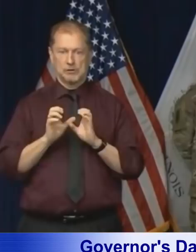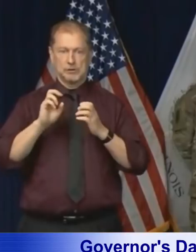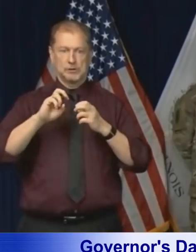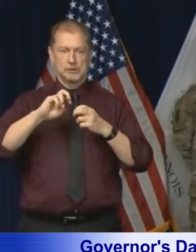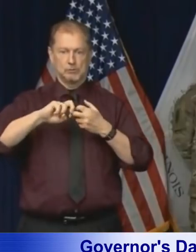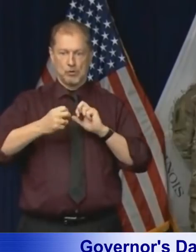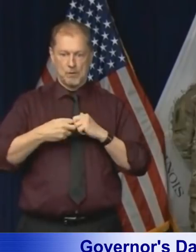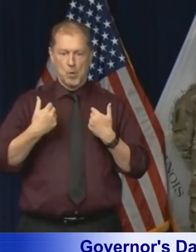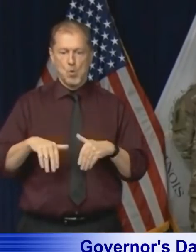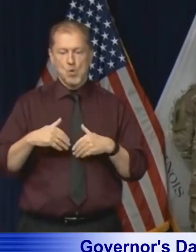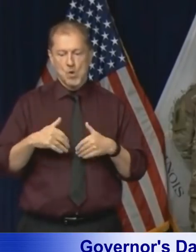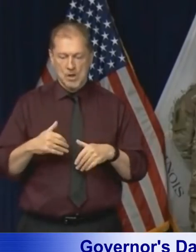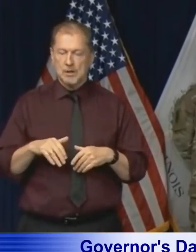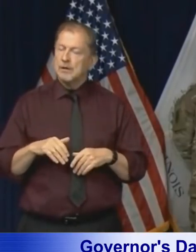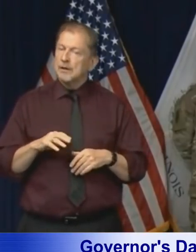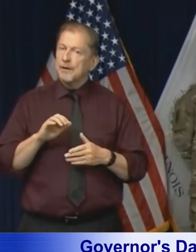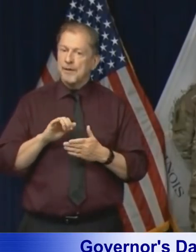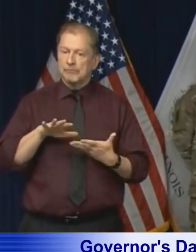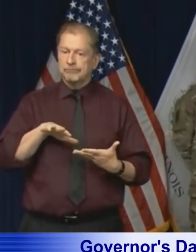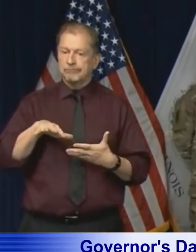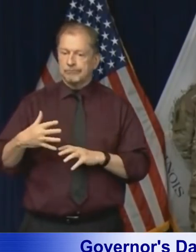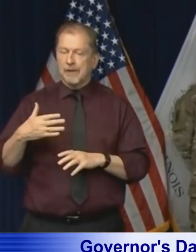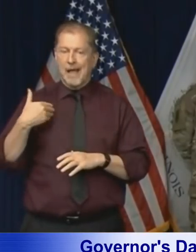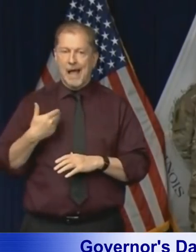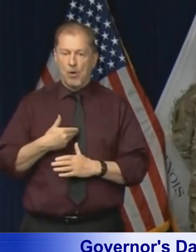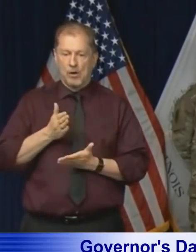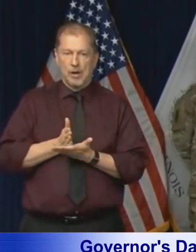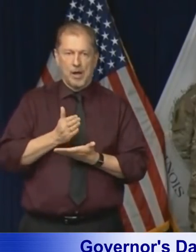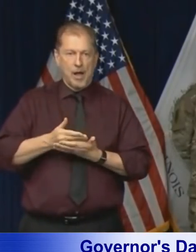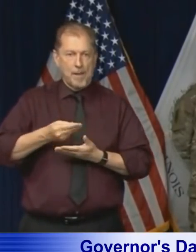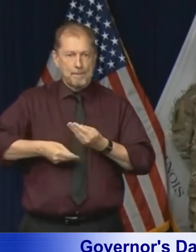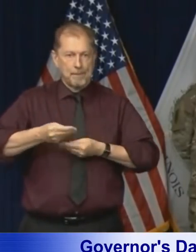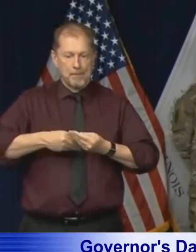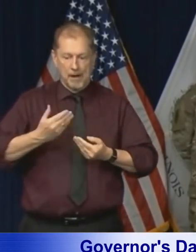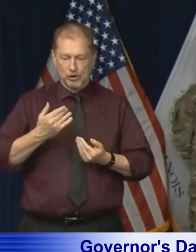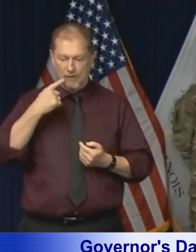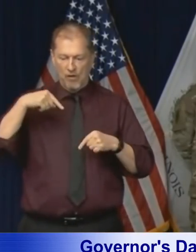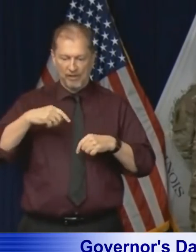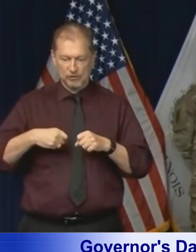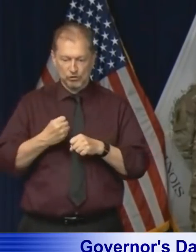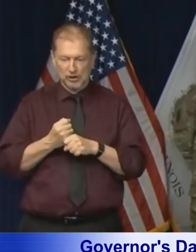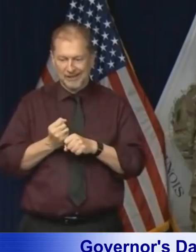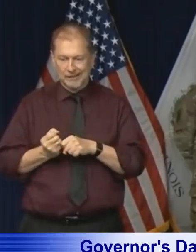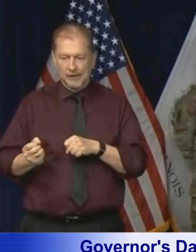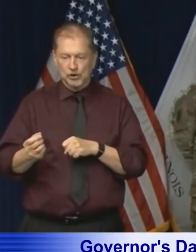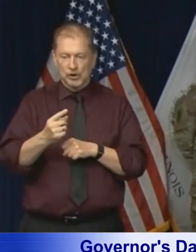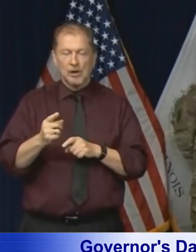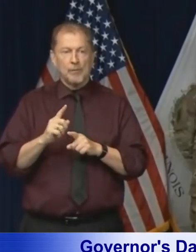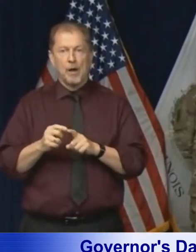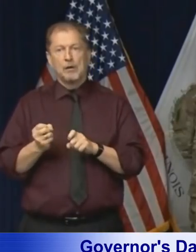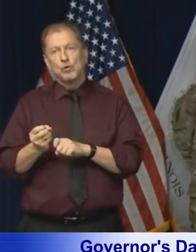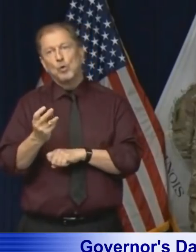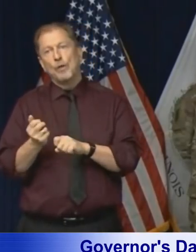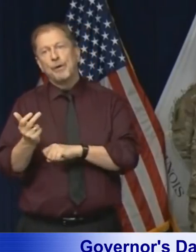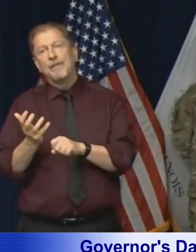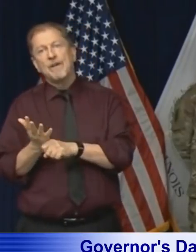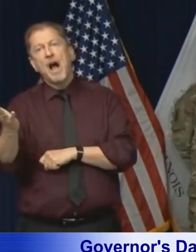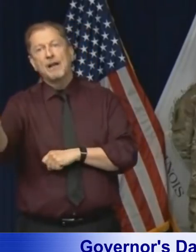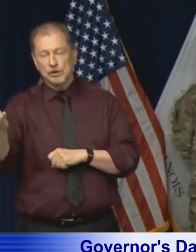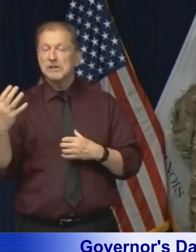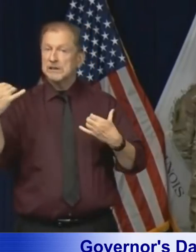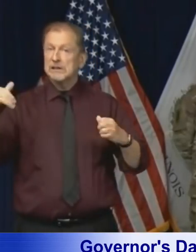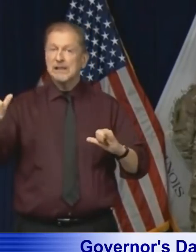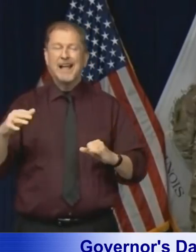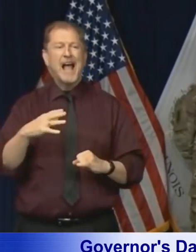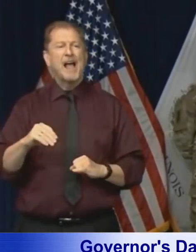significant disruption to our fiscal year coming up. But we have many years ahead. And I think a fairer